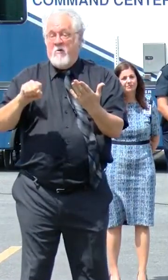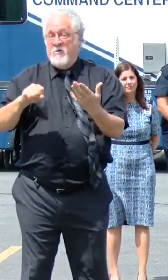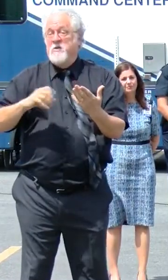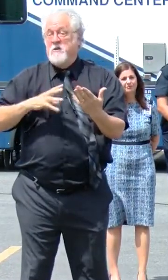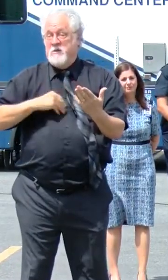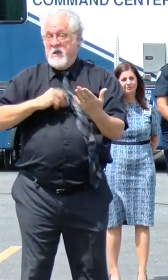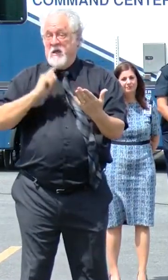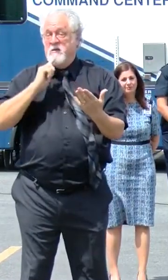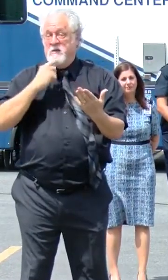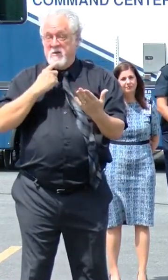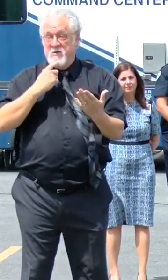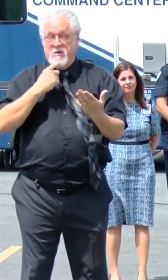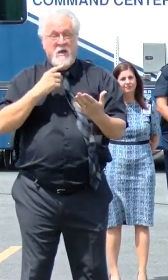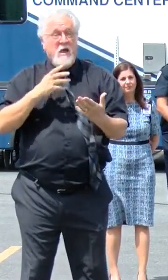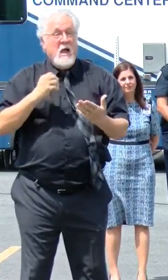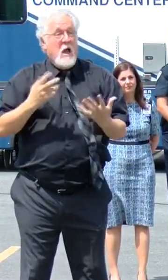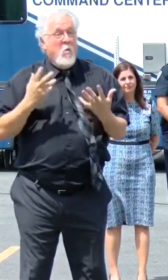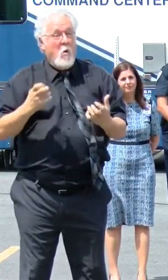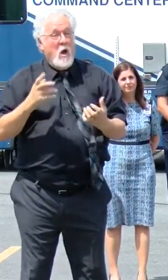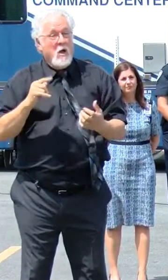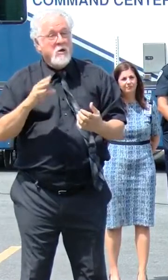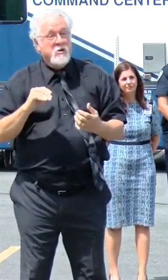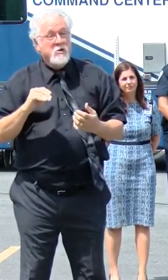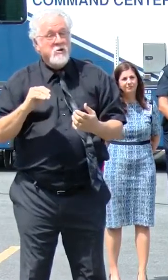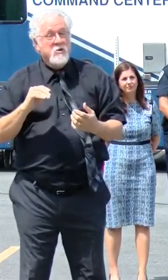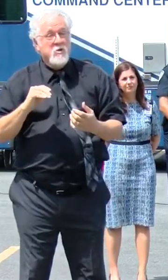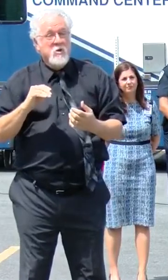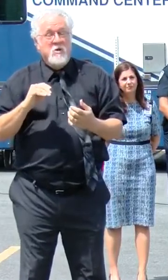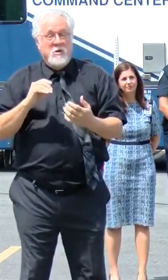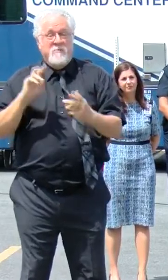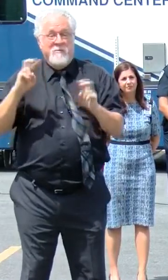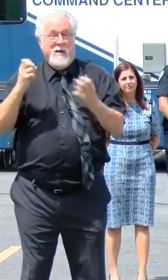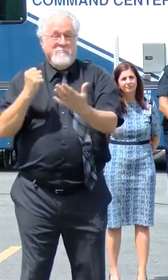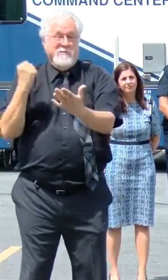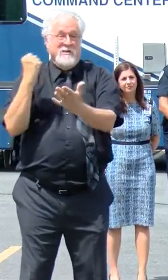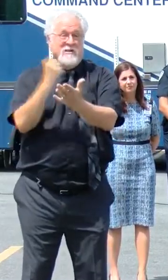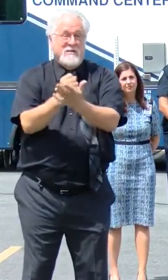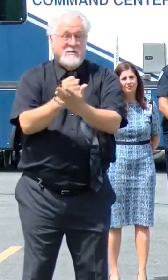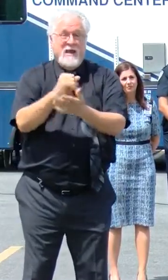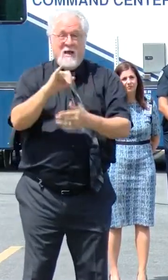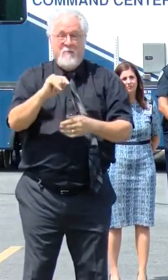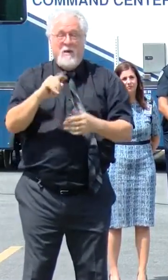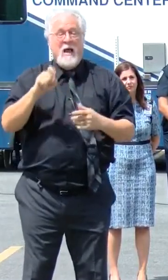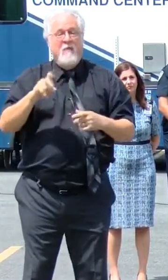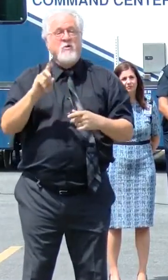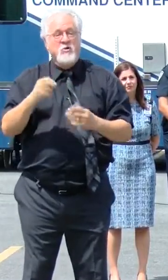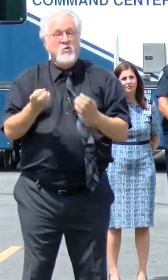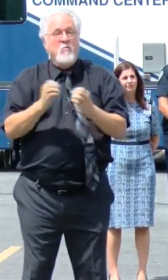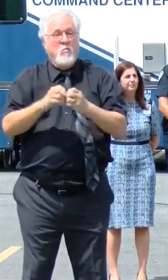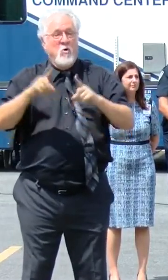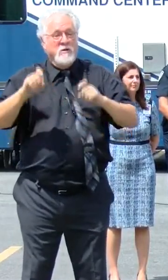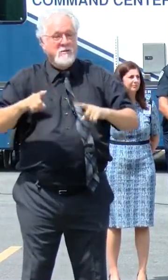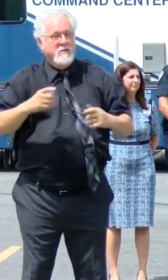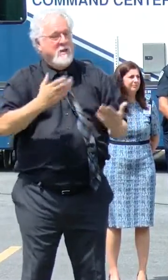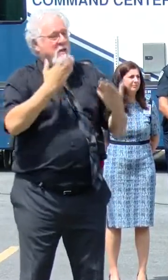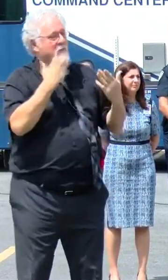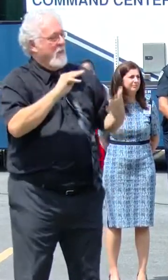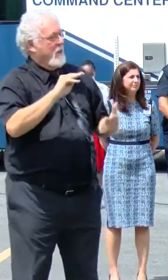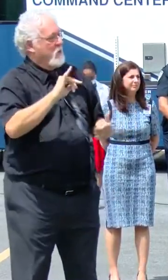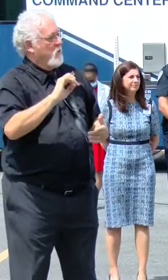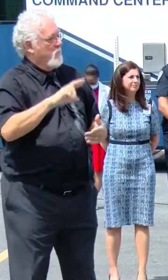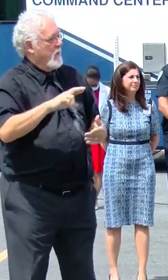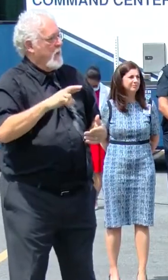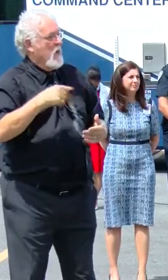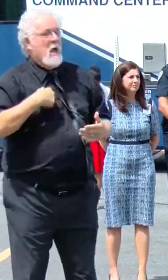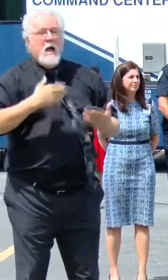seriously. And if we want to put a stab in it, we've got to do more testing. And so, Mayor, I thank you so much.